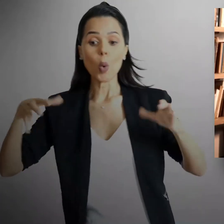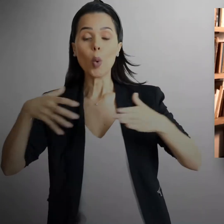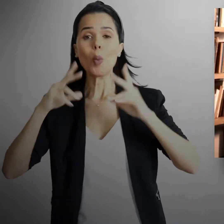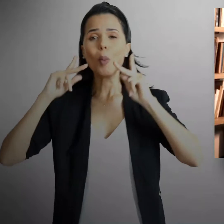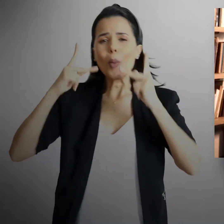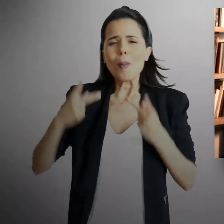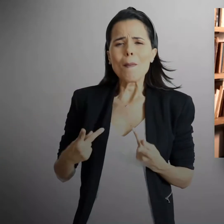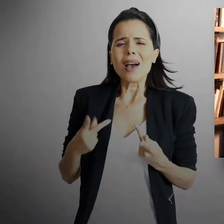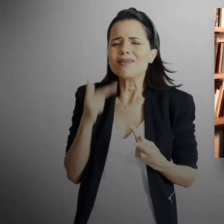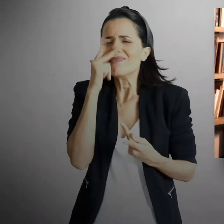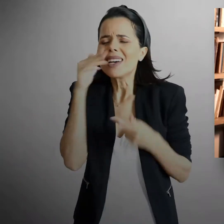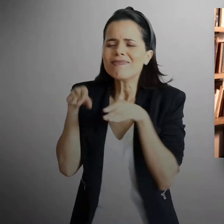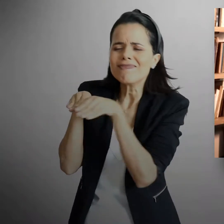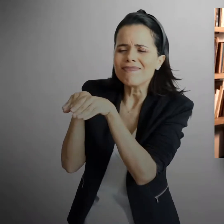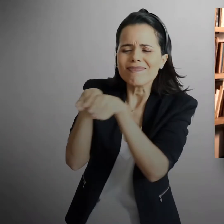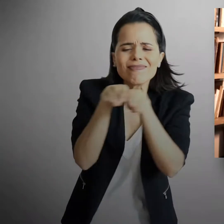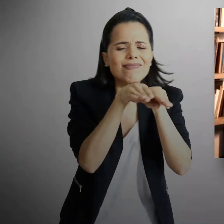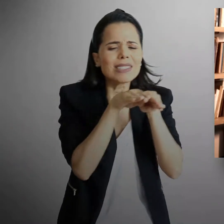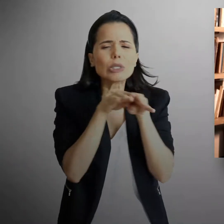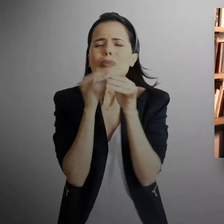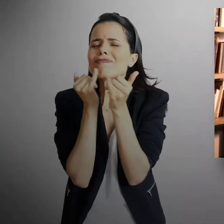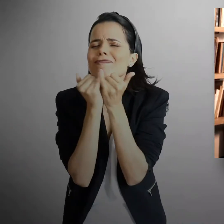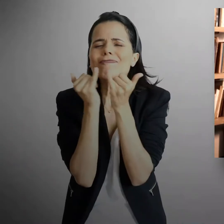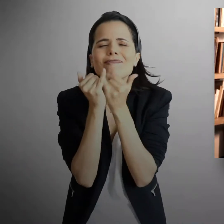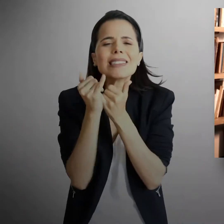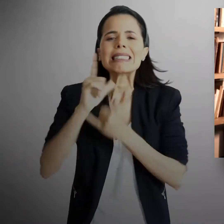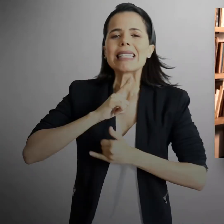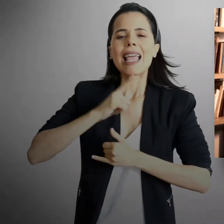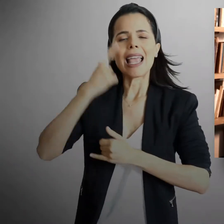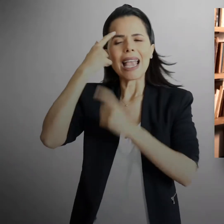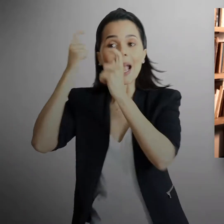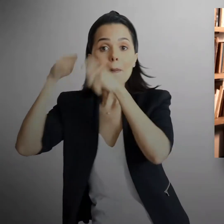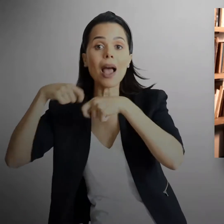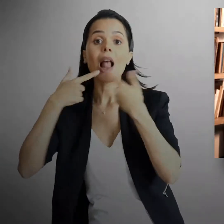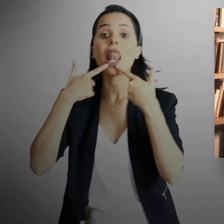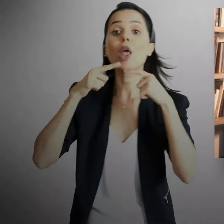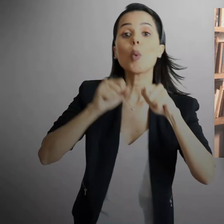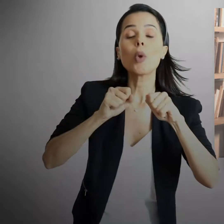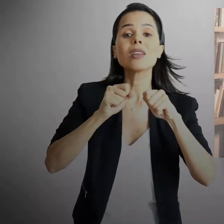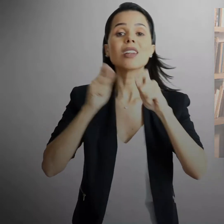pretty much identical with regard to cognitive capacity, linguistic capacity, and so on.